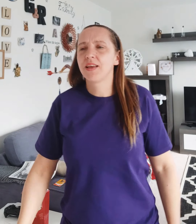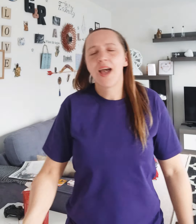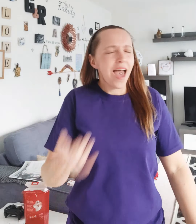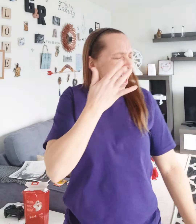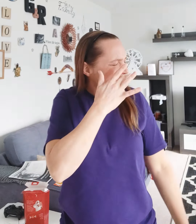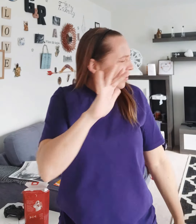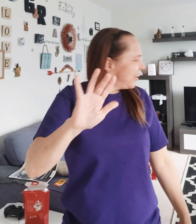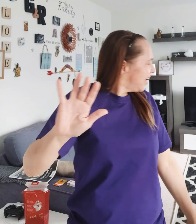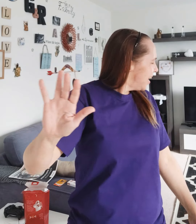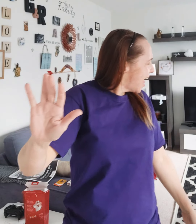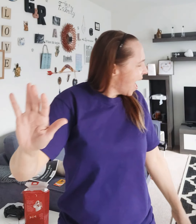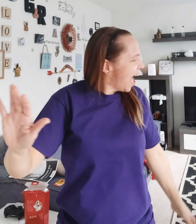Deny